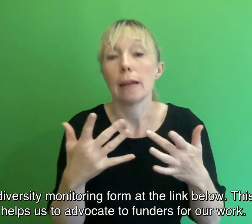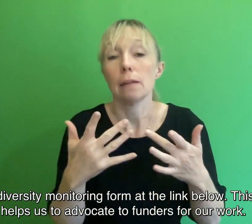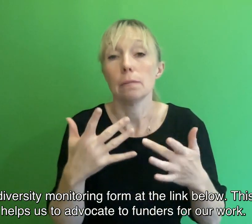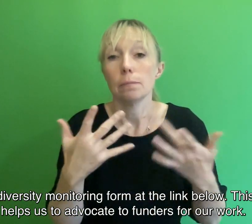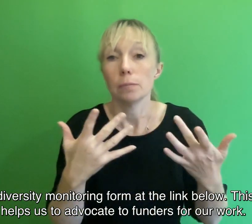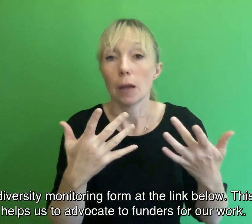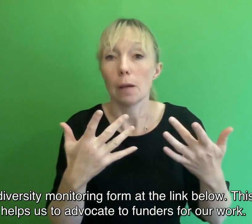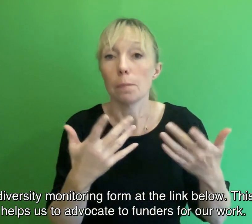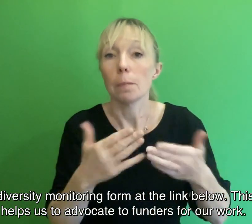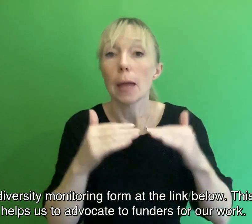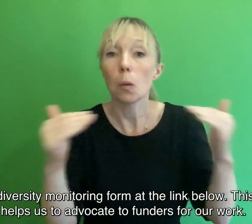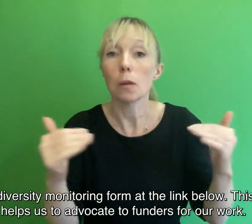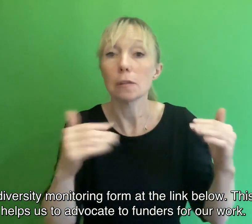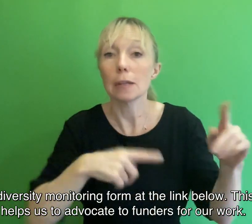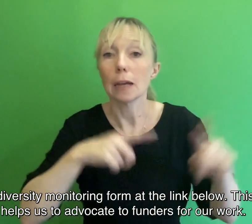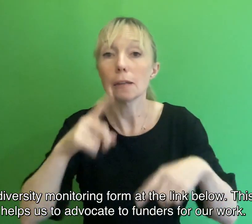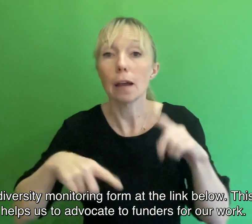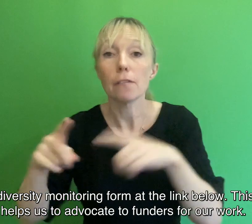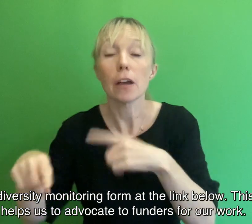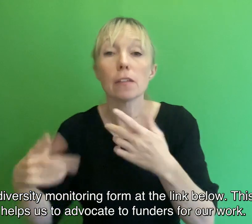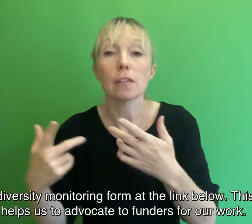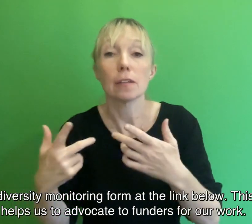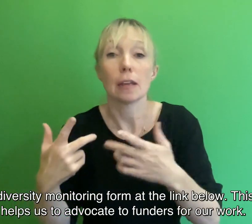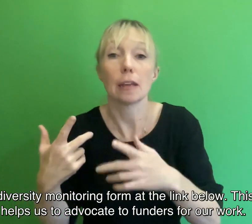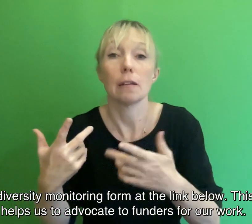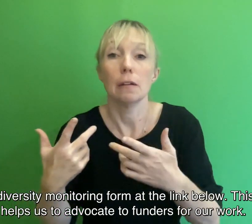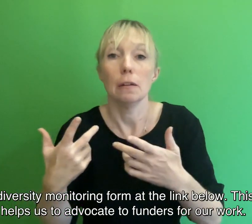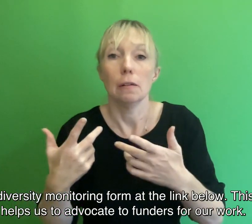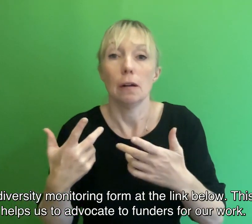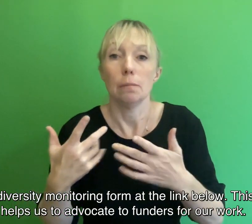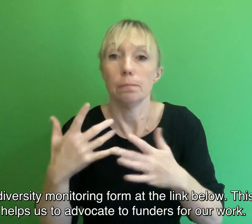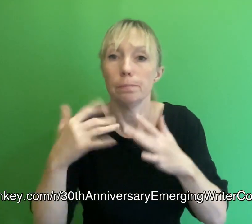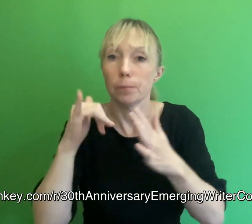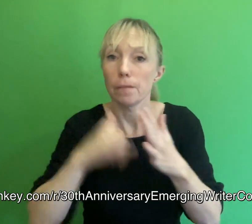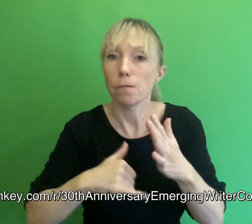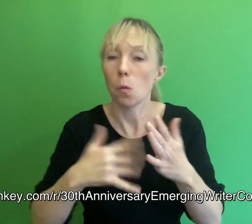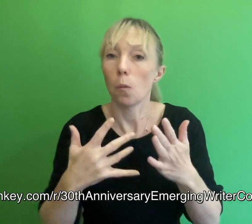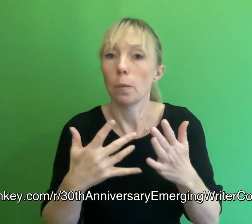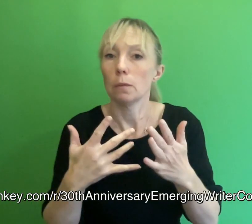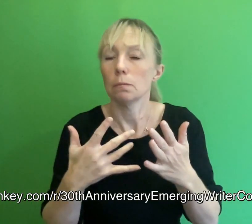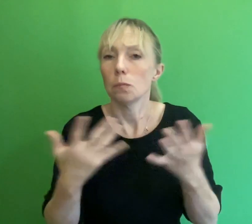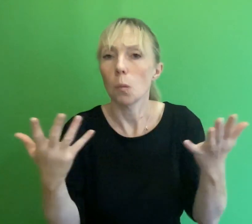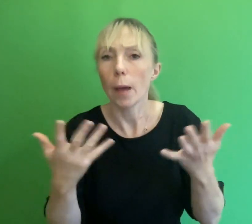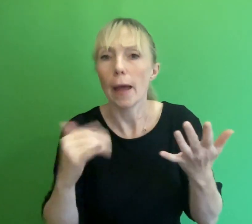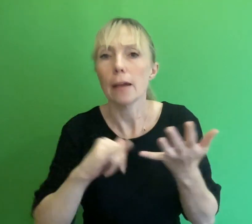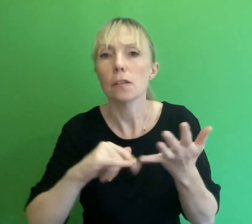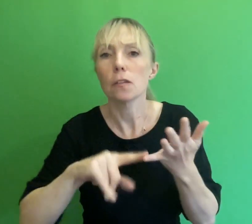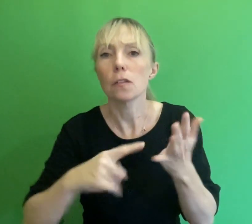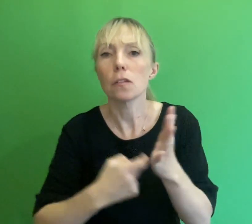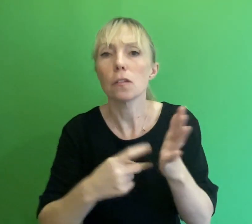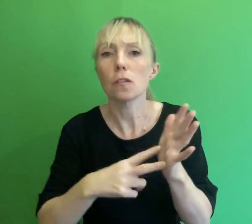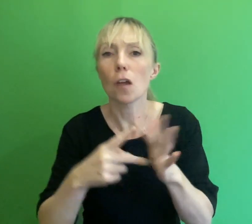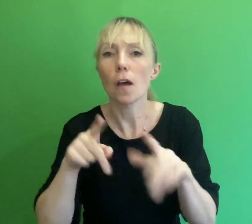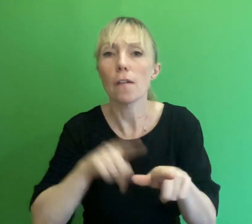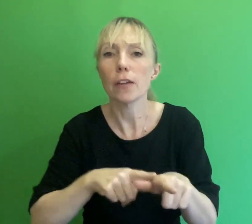This helps us to advocate to funders for our work. surveymonkey.com surveymonkey.com slash r